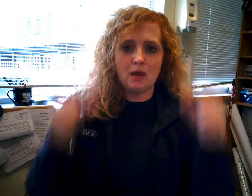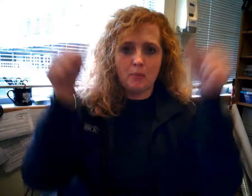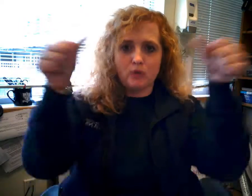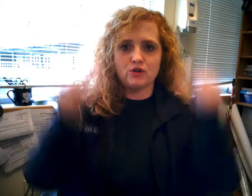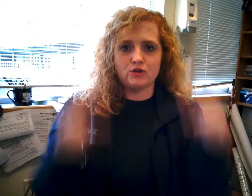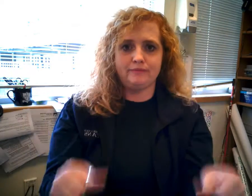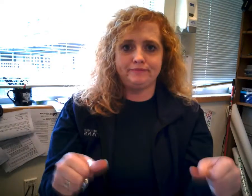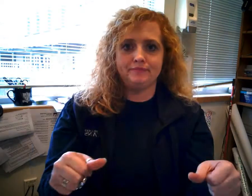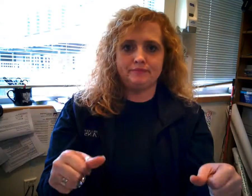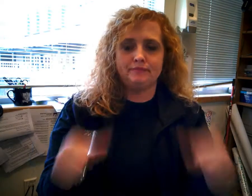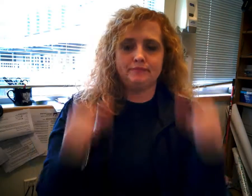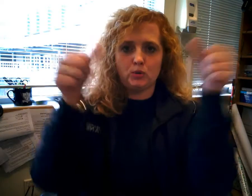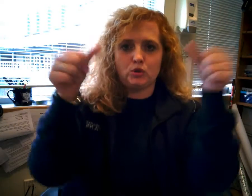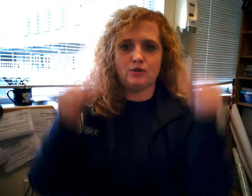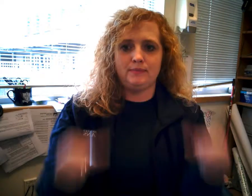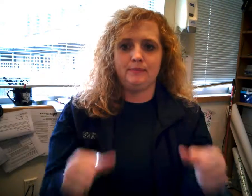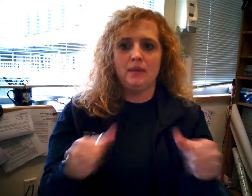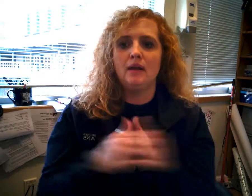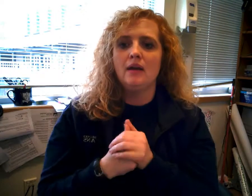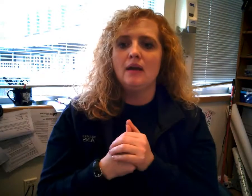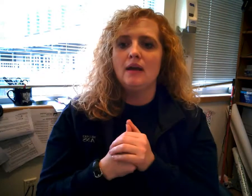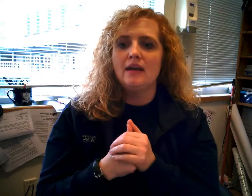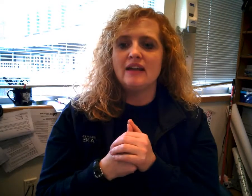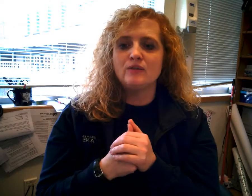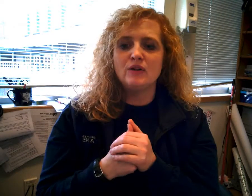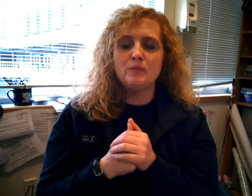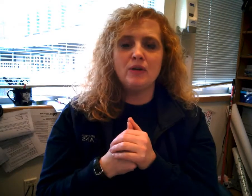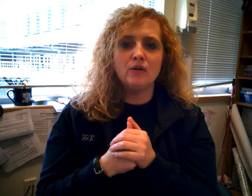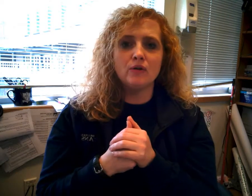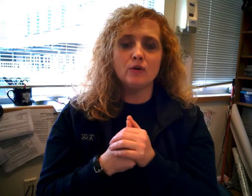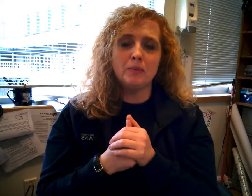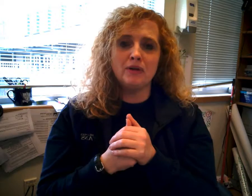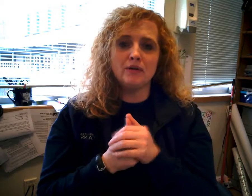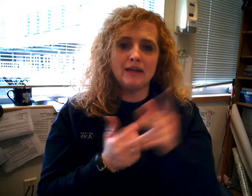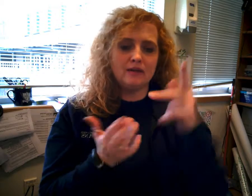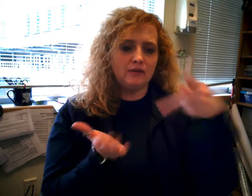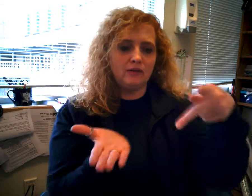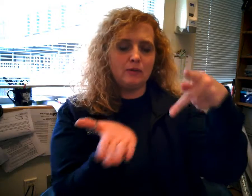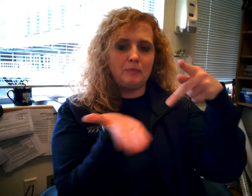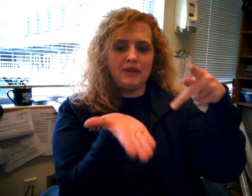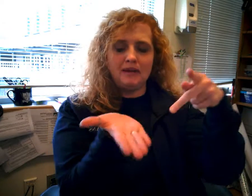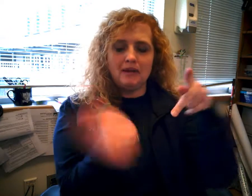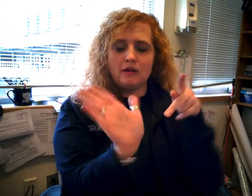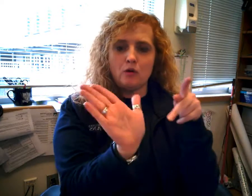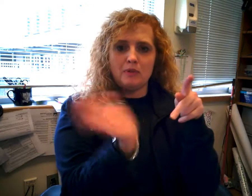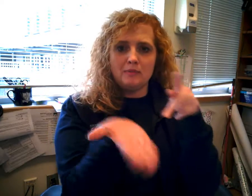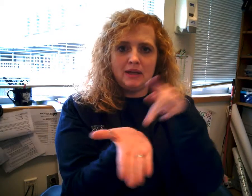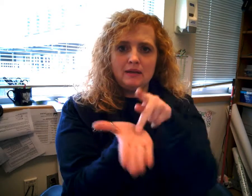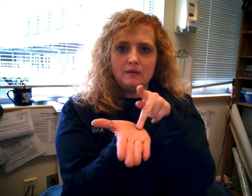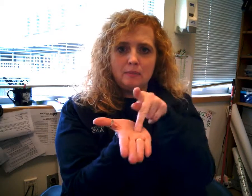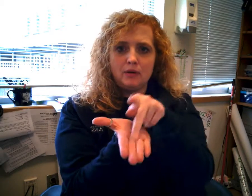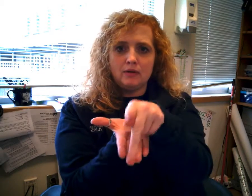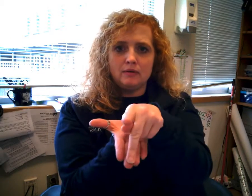Poster. Poster. Poster. Next one is peer or purity. It's with a P and an open B. Peer.